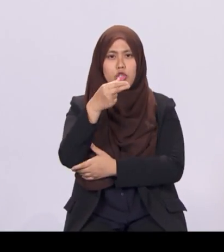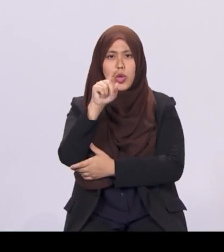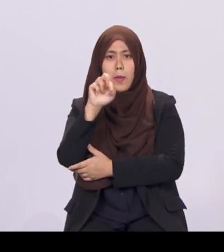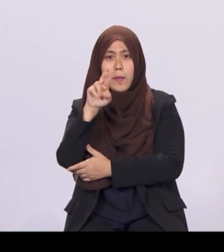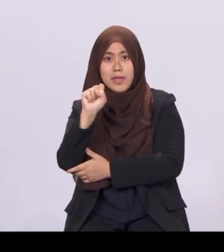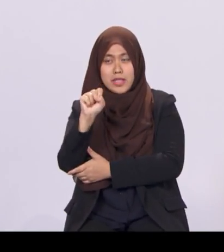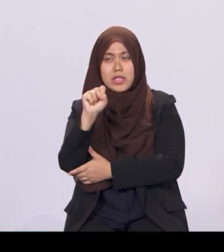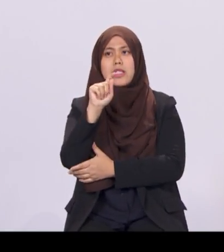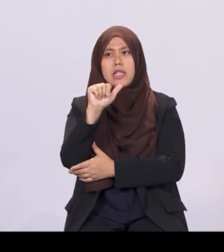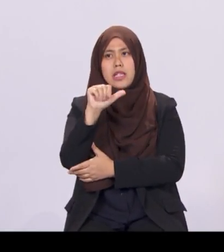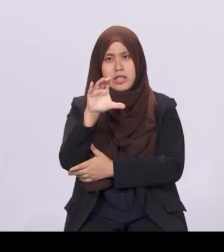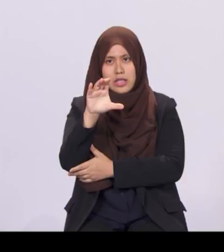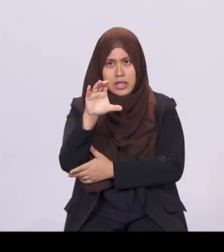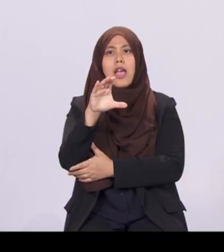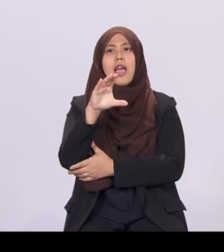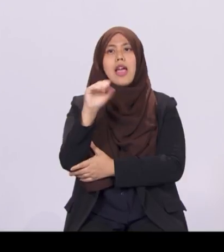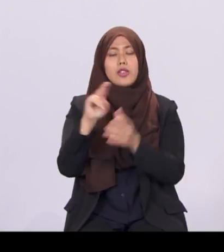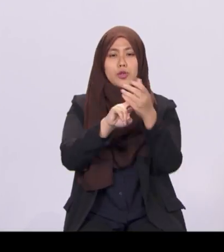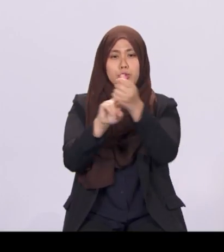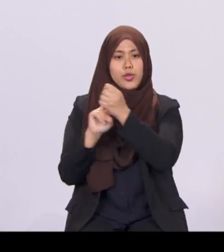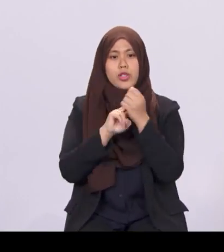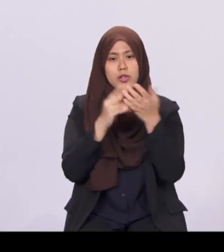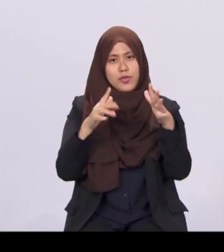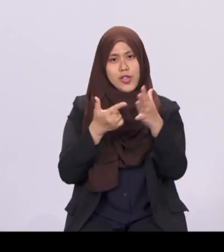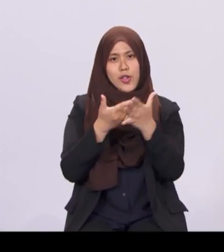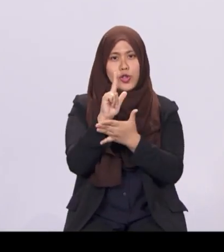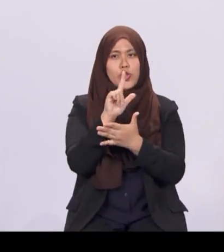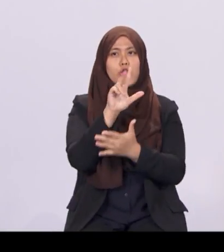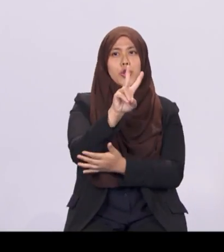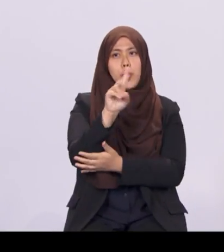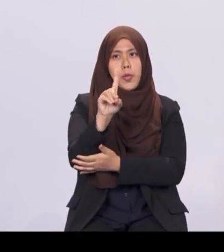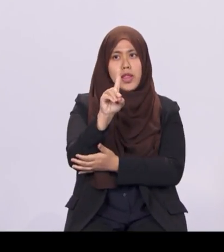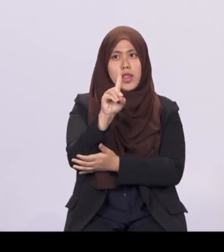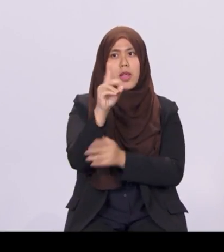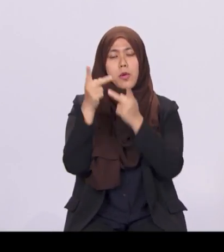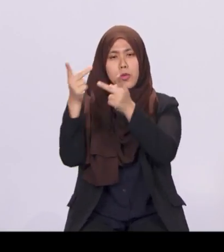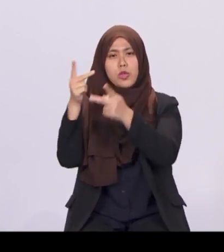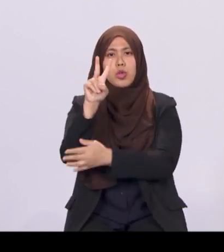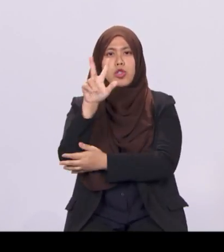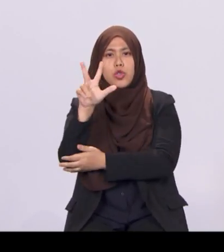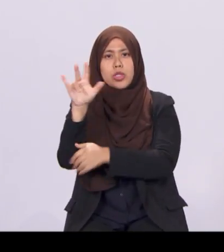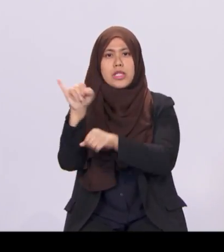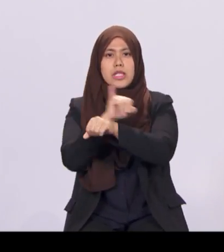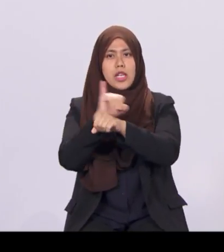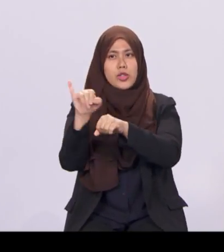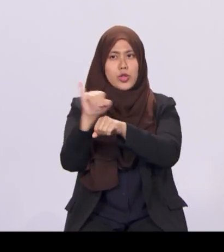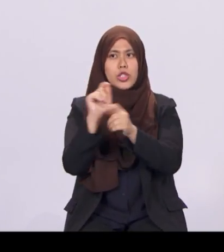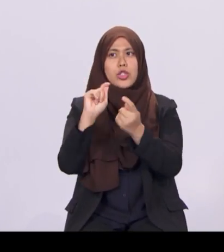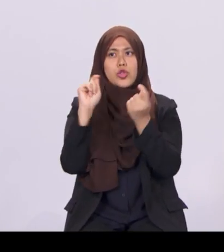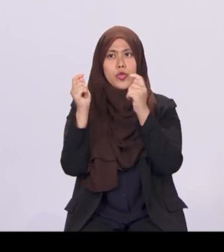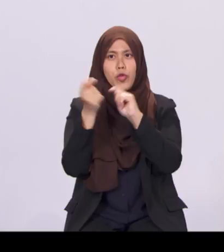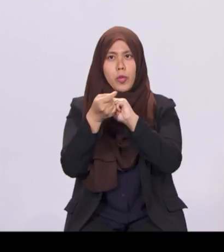proposed 23 industry transformation maps, or ITMs. The remaining two will be launched by the end of March.